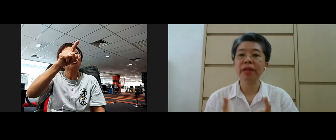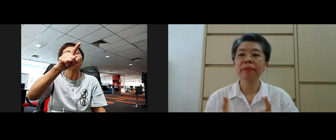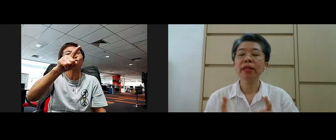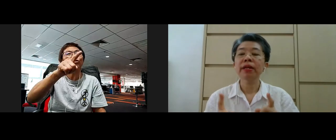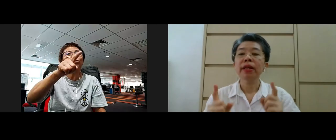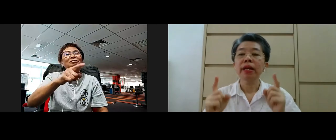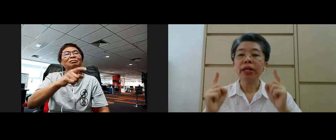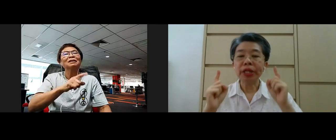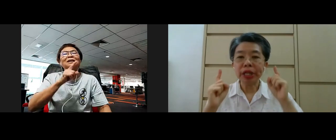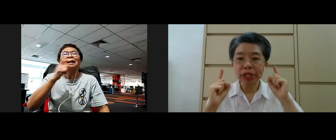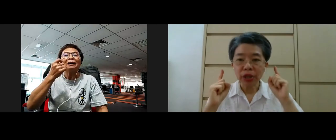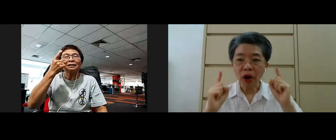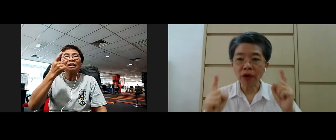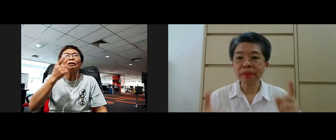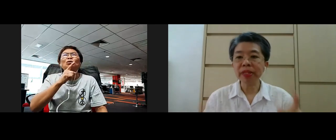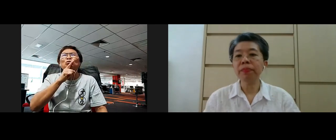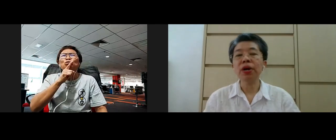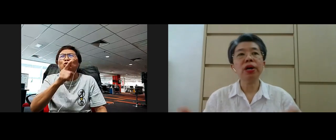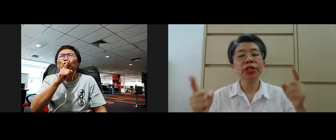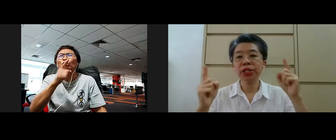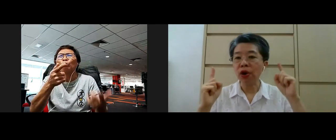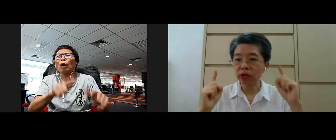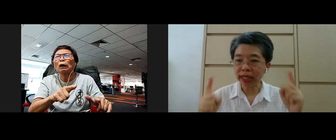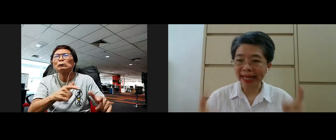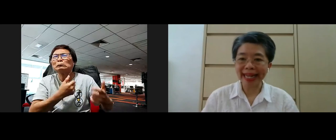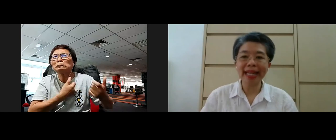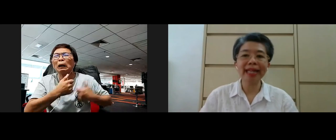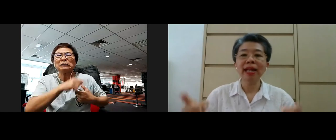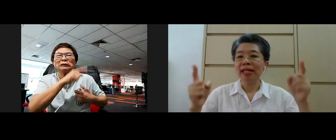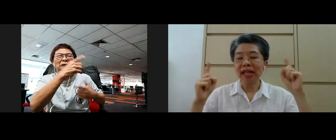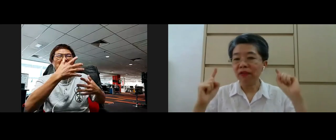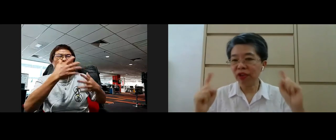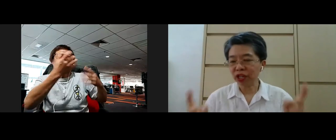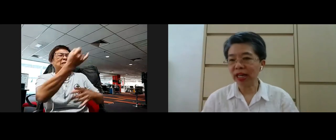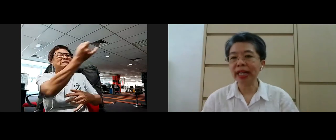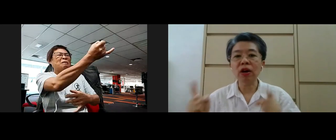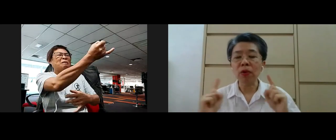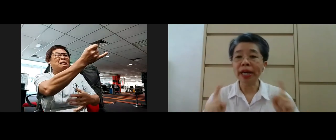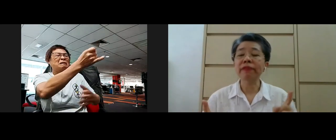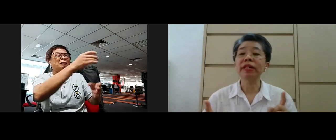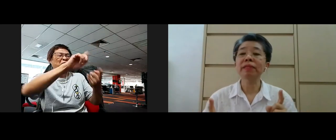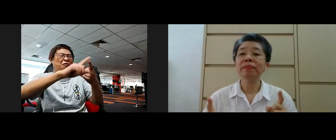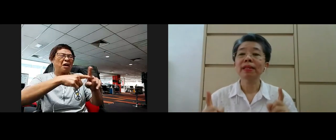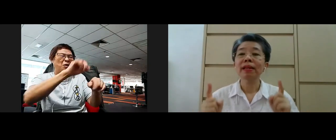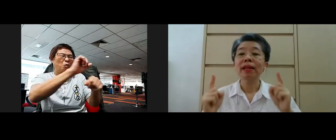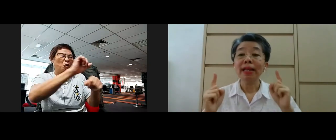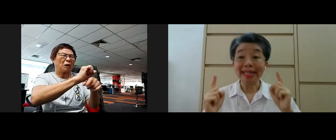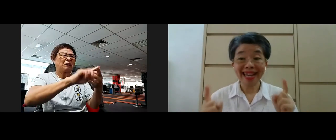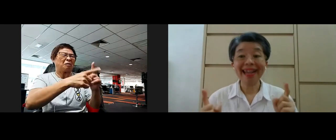suffering this horrible boss or selfish colleague or whatever